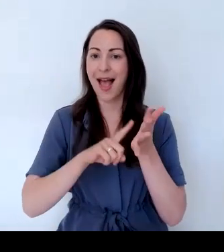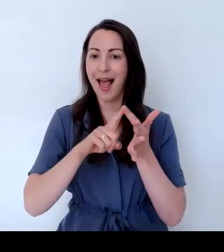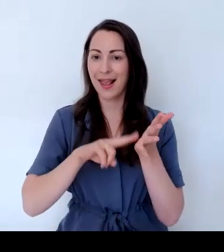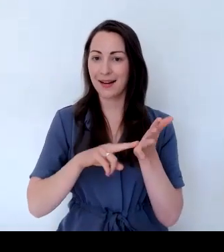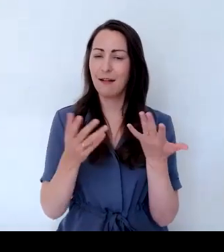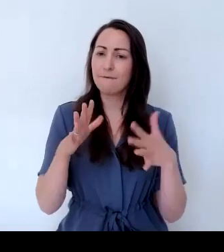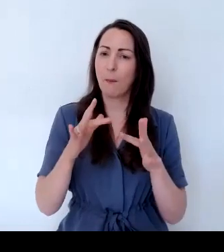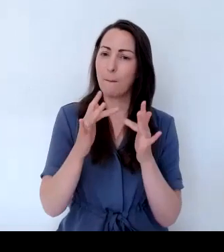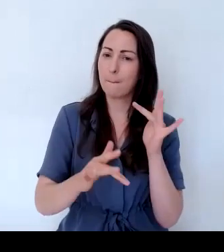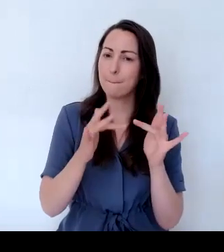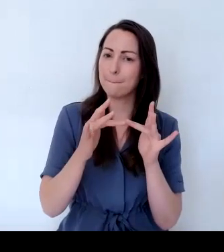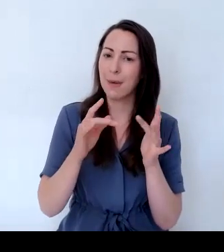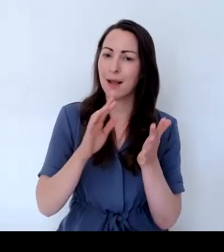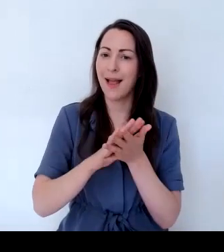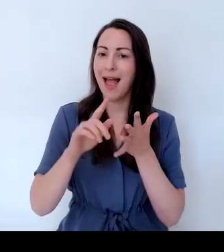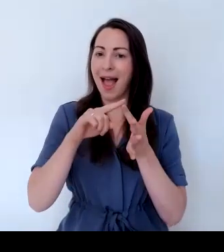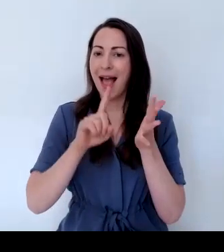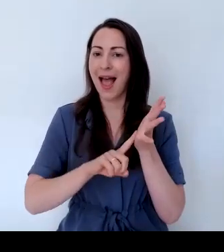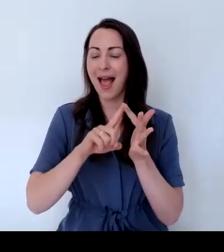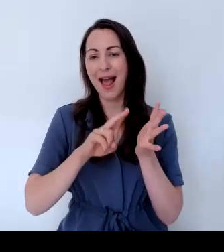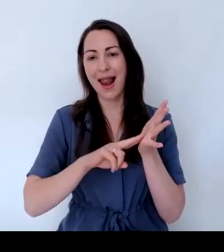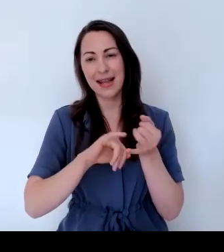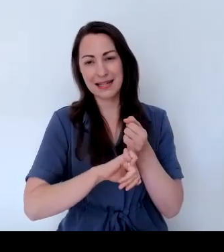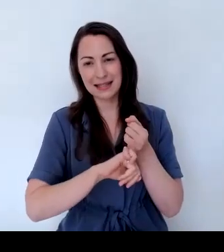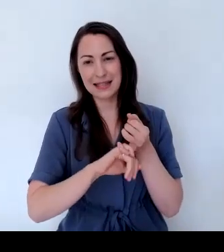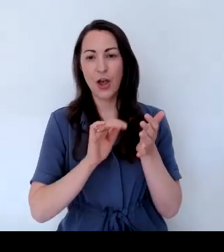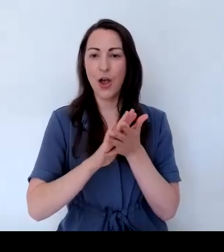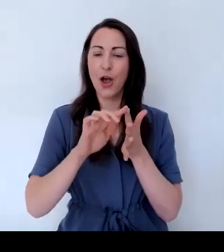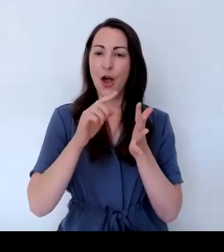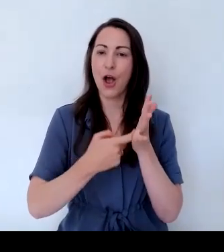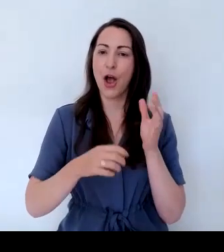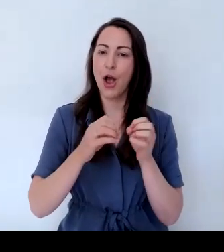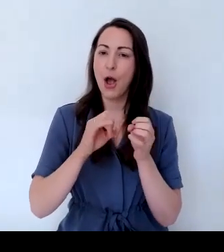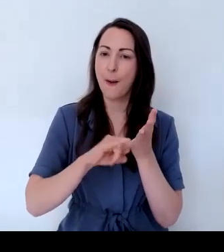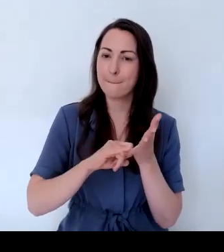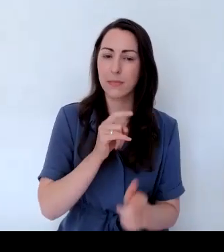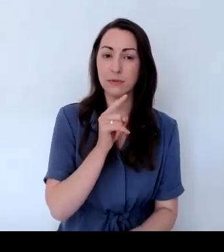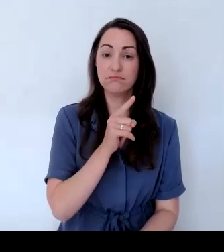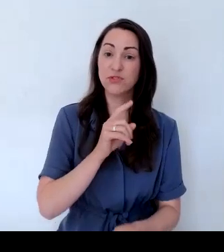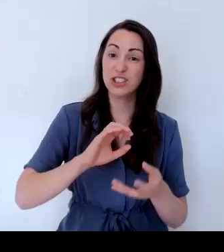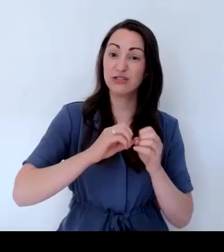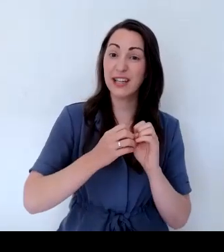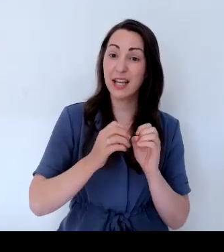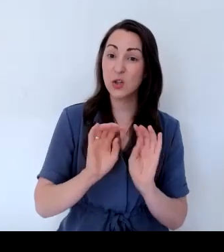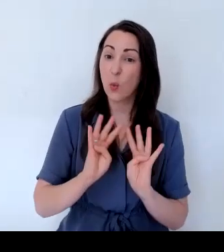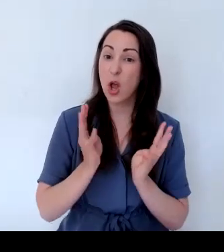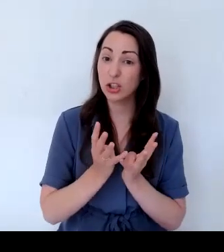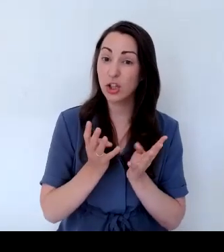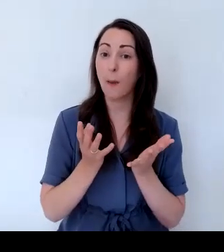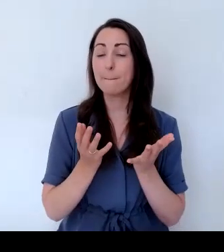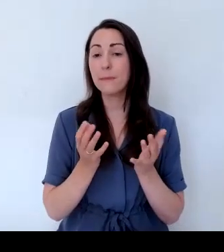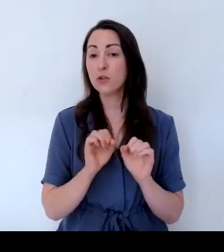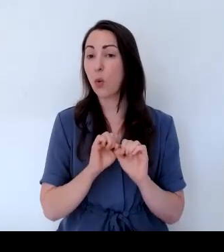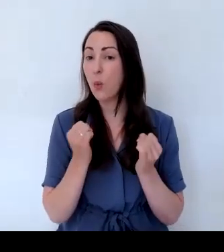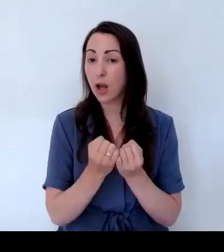provides workshop talks and demonstrations for those interested in learning more about using herbs. So